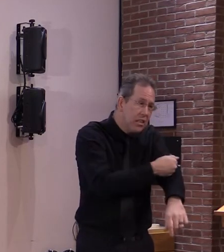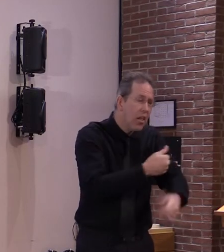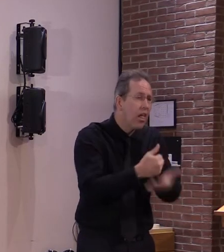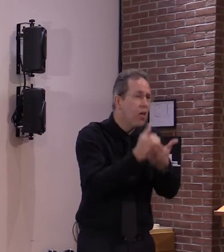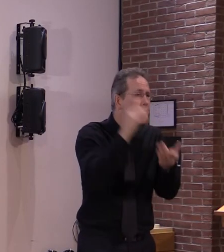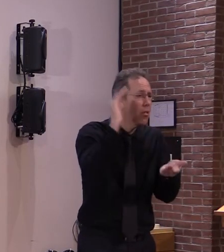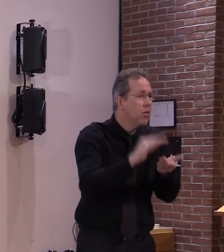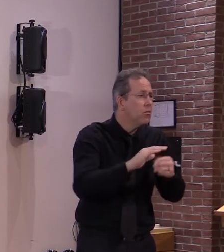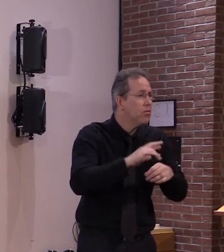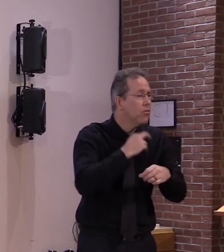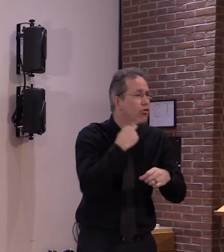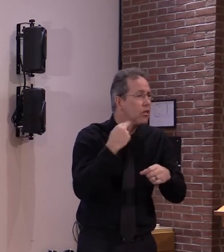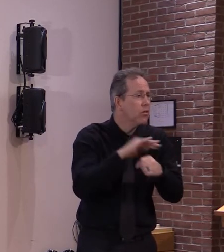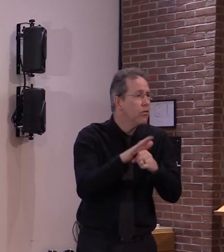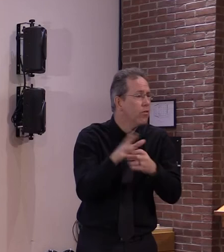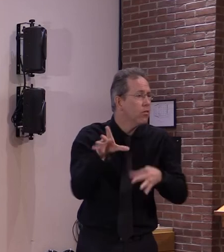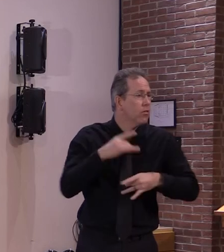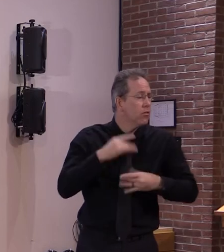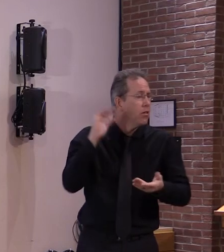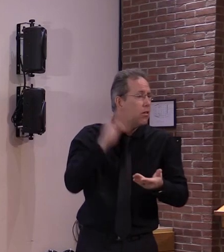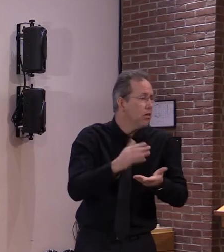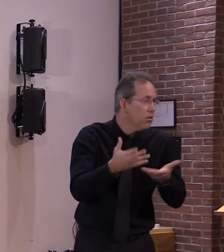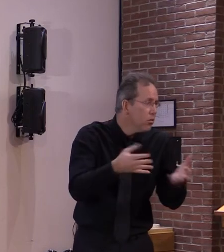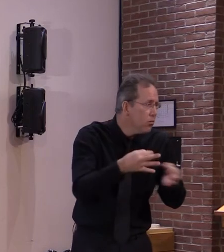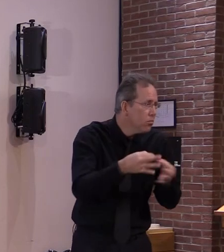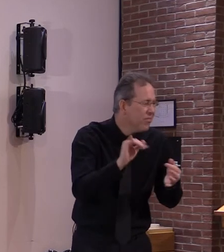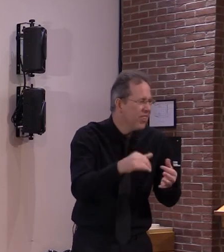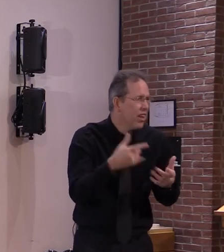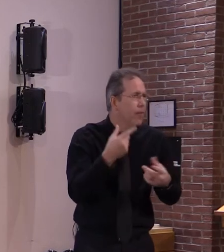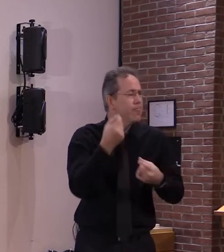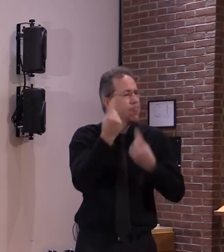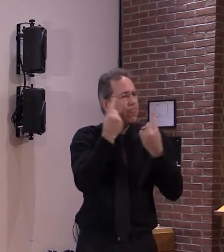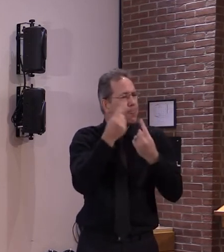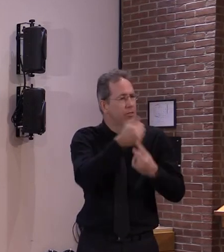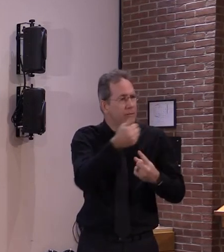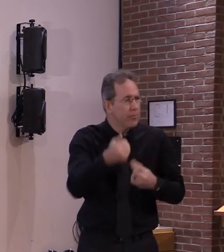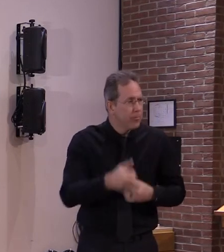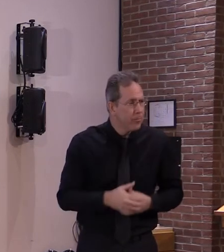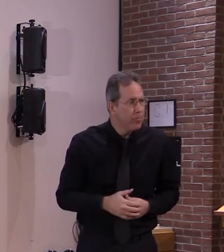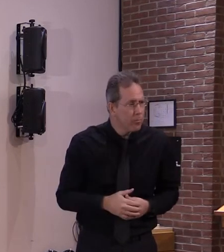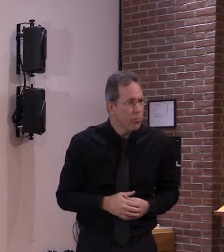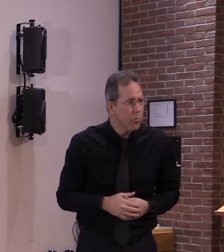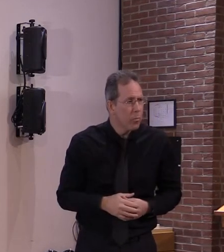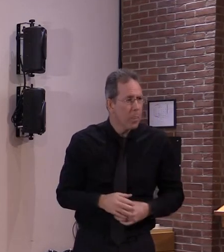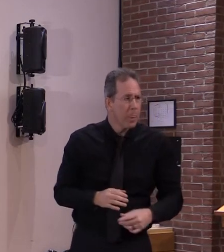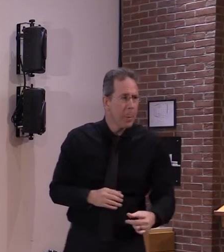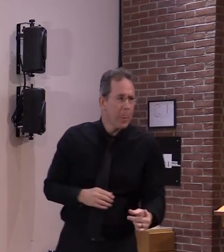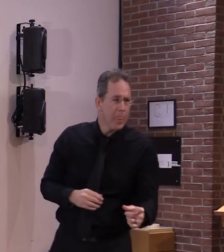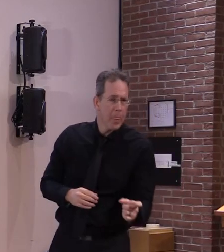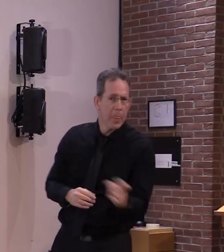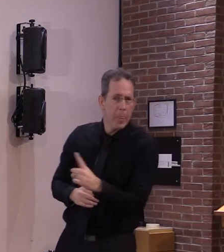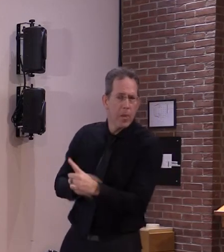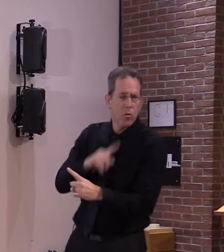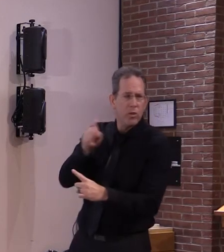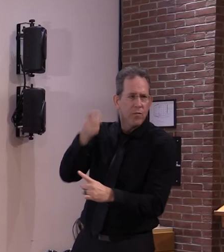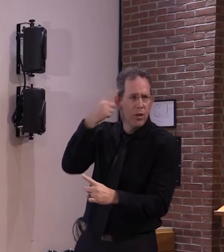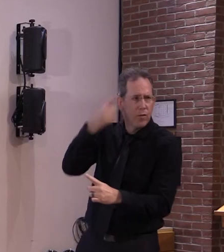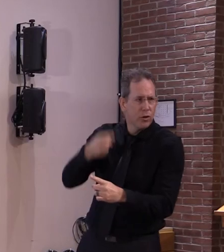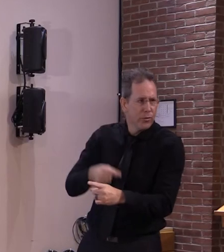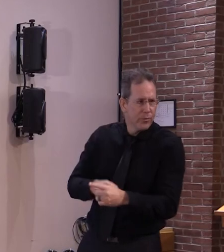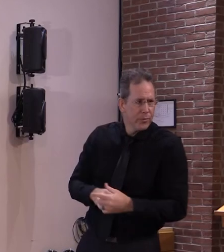and one for the governor if i may uh governor scott uh